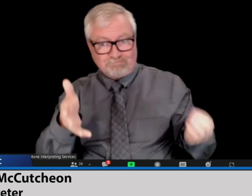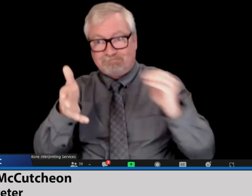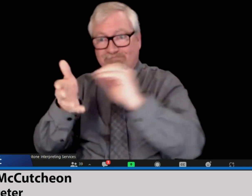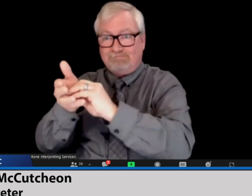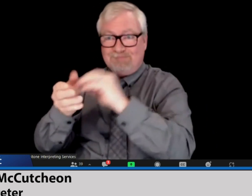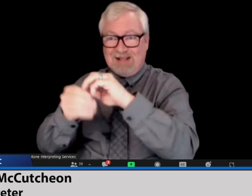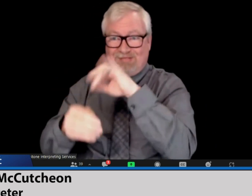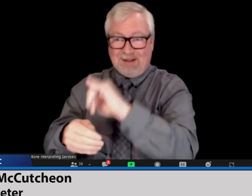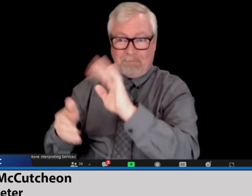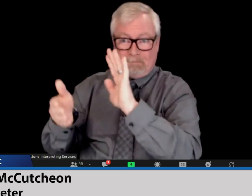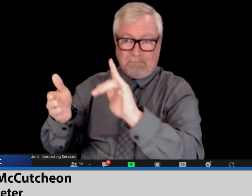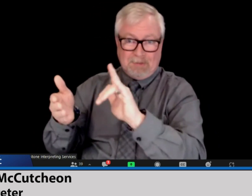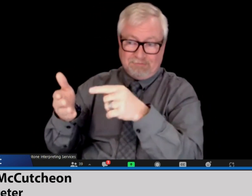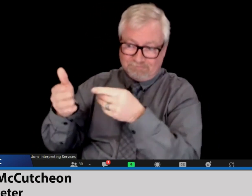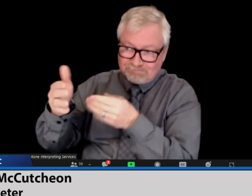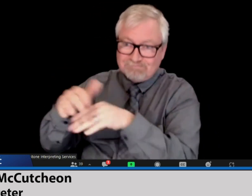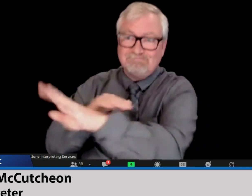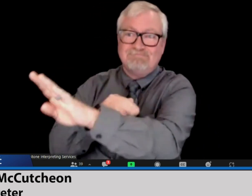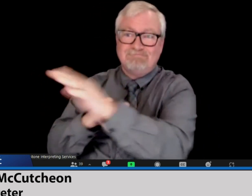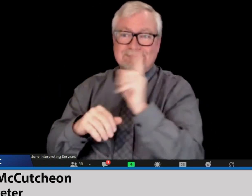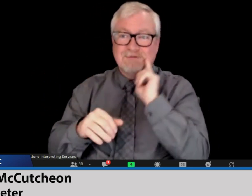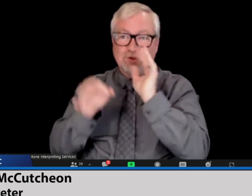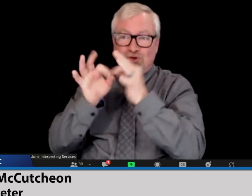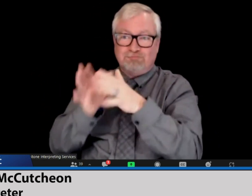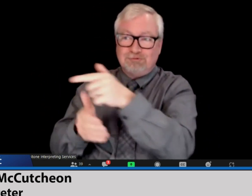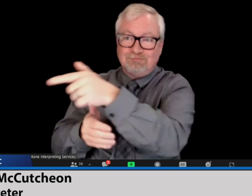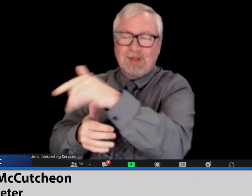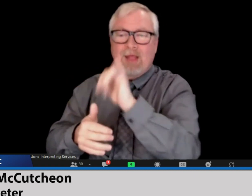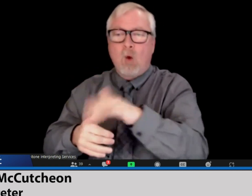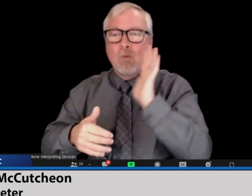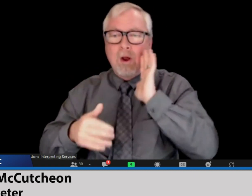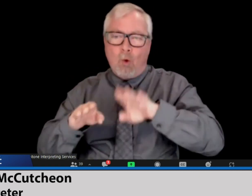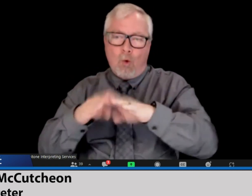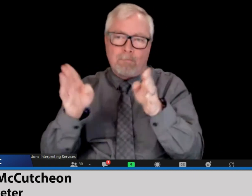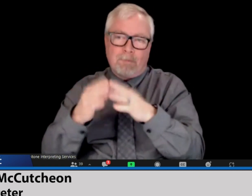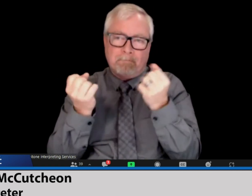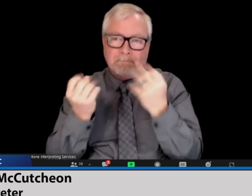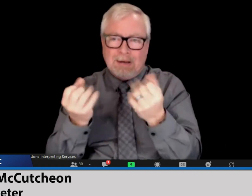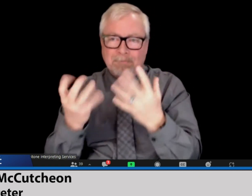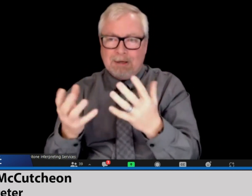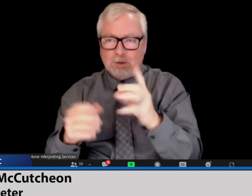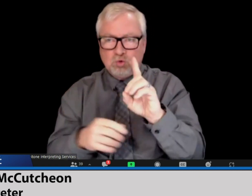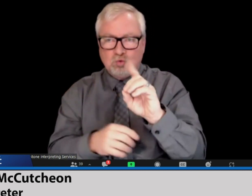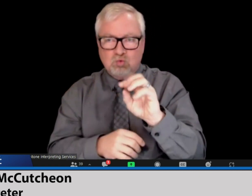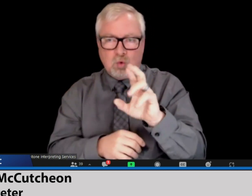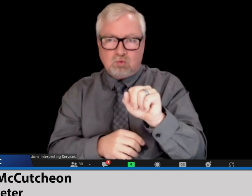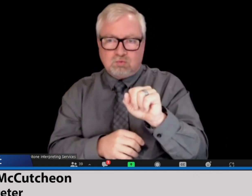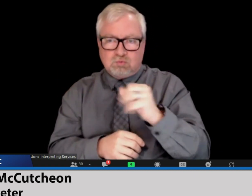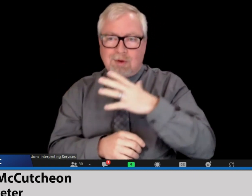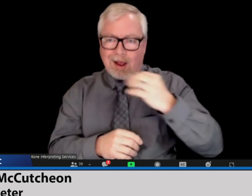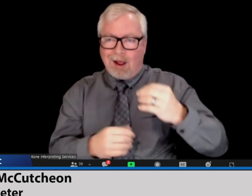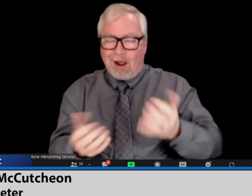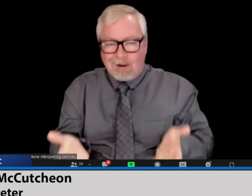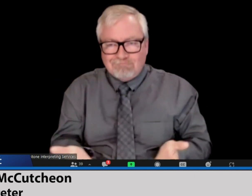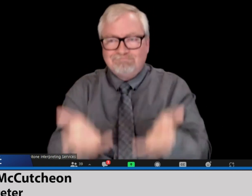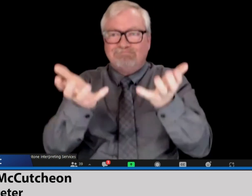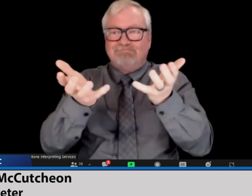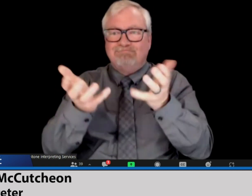So when you add this certified deaf interpreter to give them access to the classroom, it will open up many